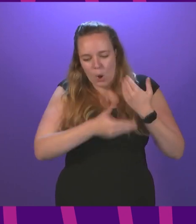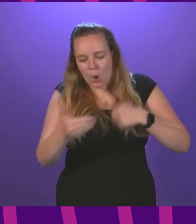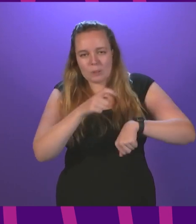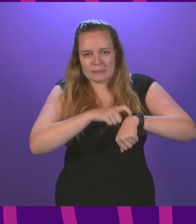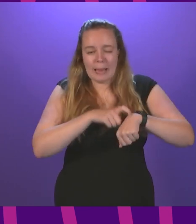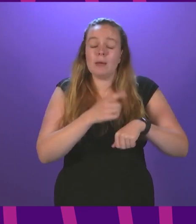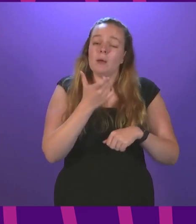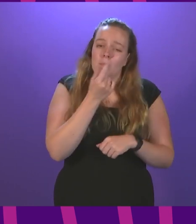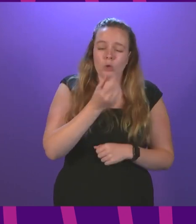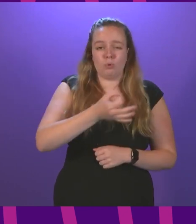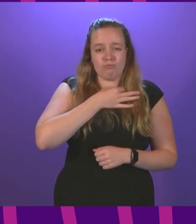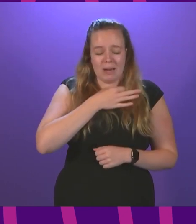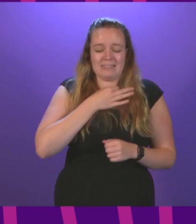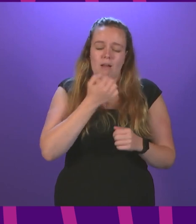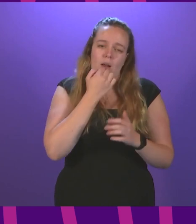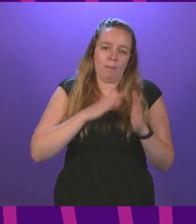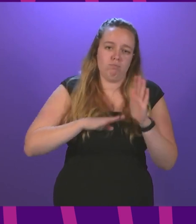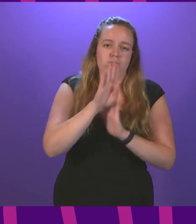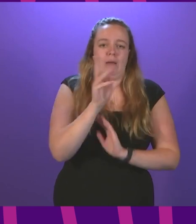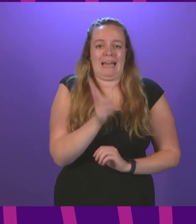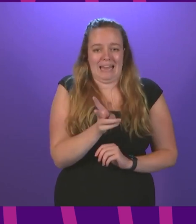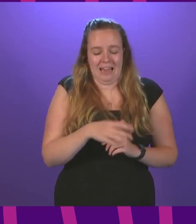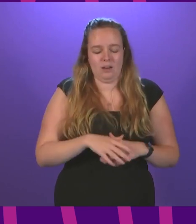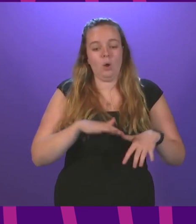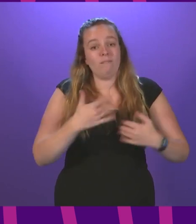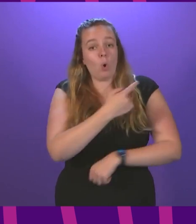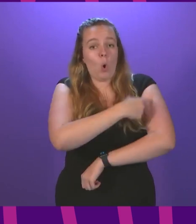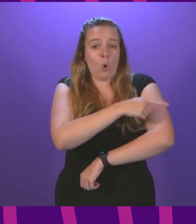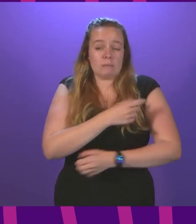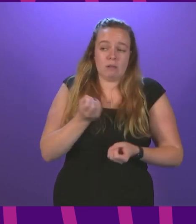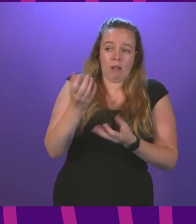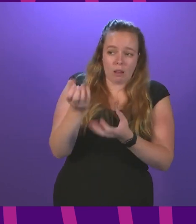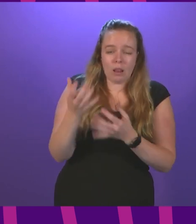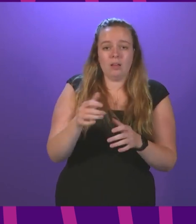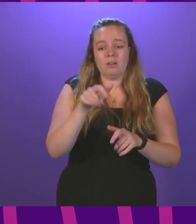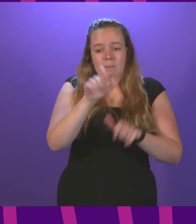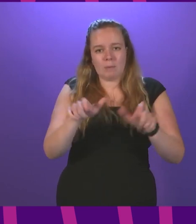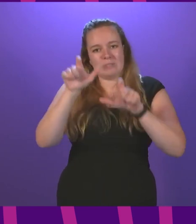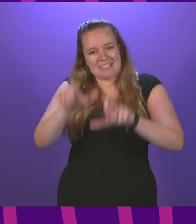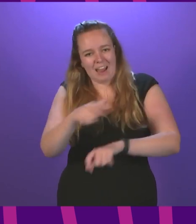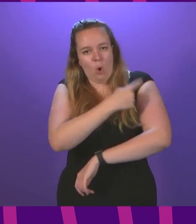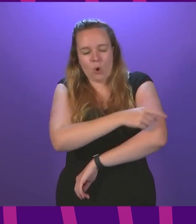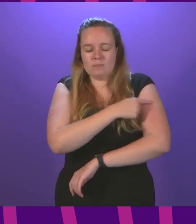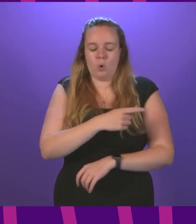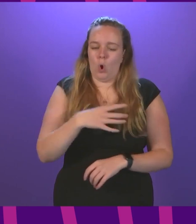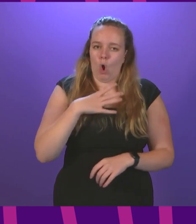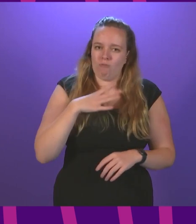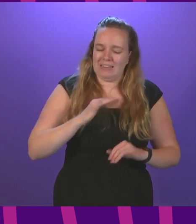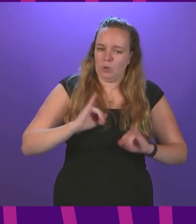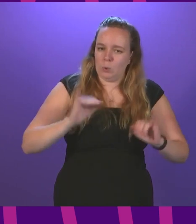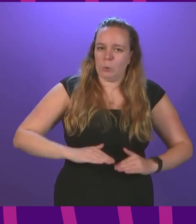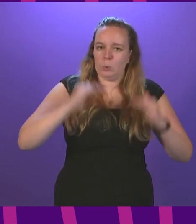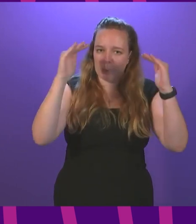there does remain a risk that cases could rise again. And, of course, hospital admissions and occupancy are already at high levels.